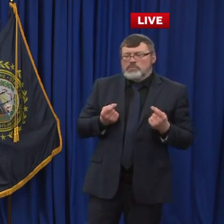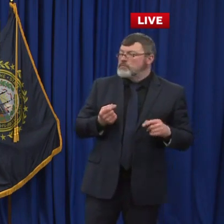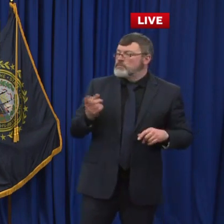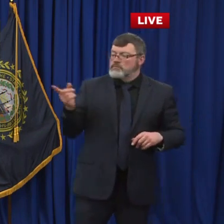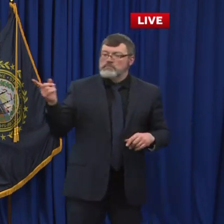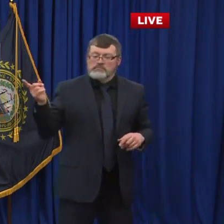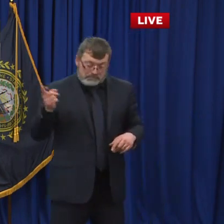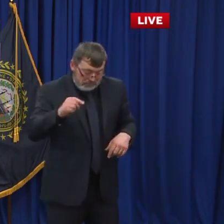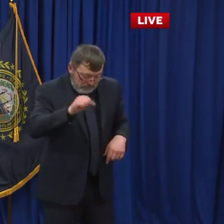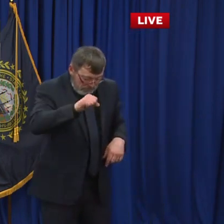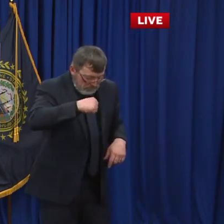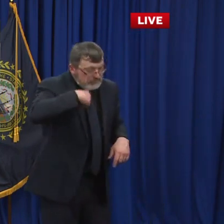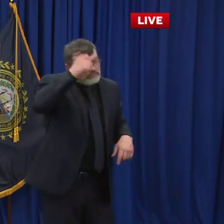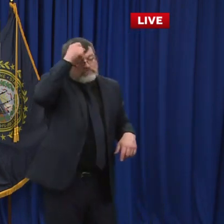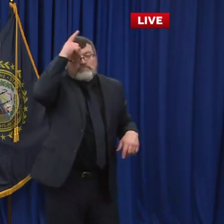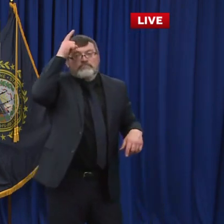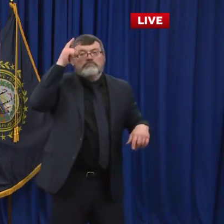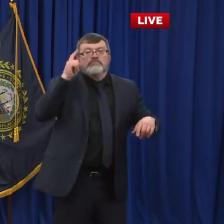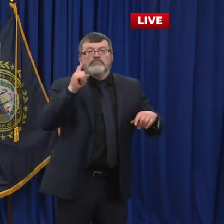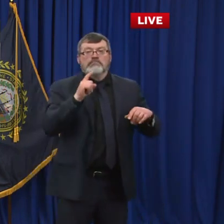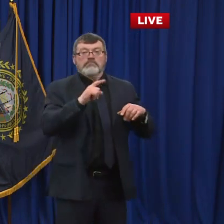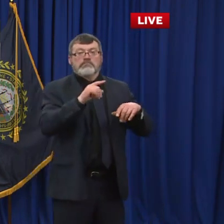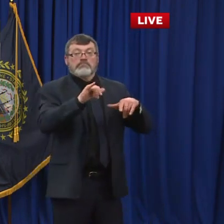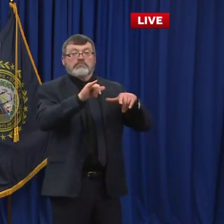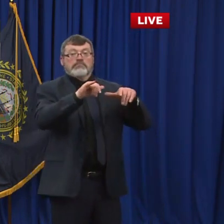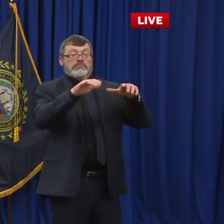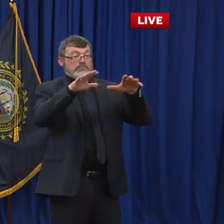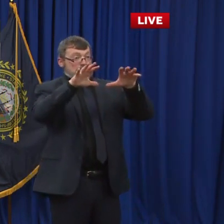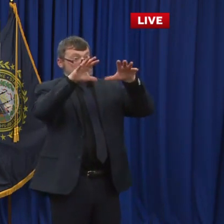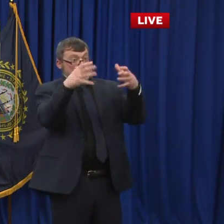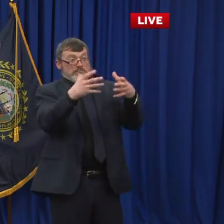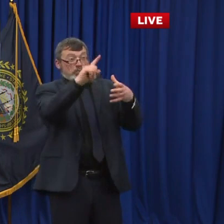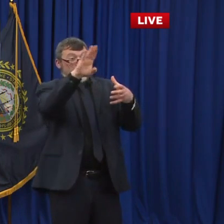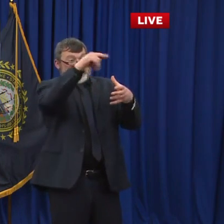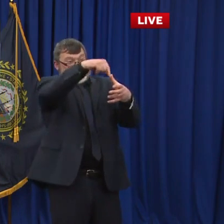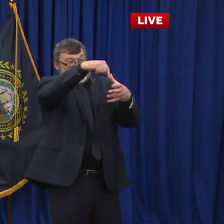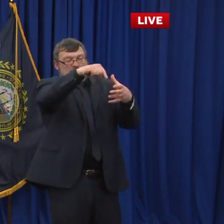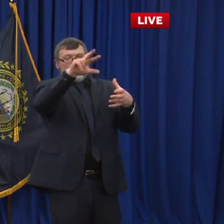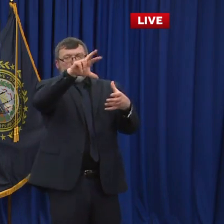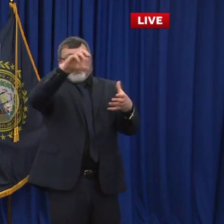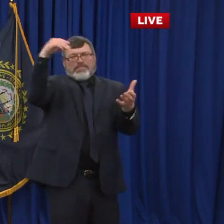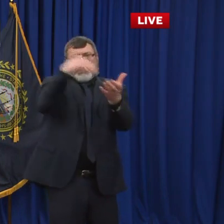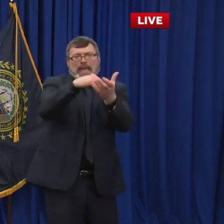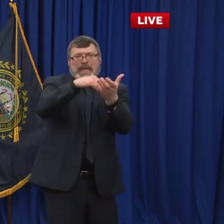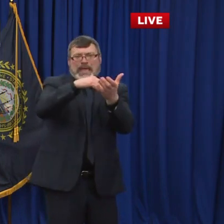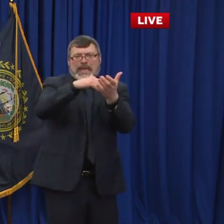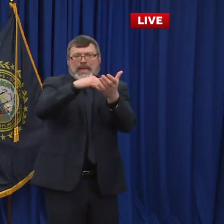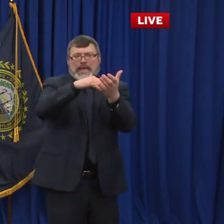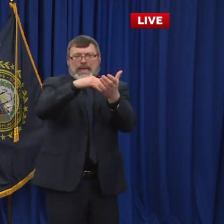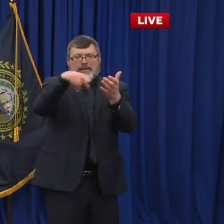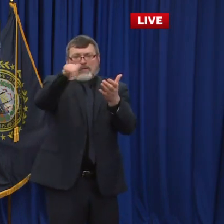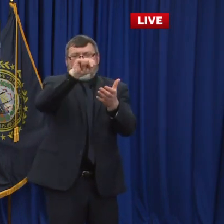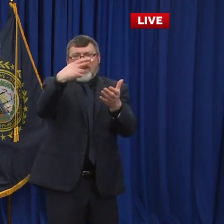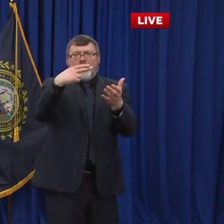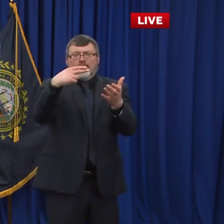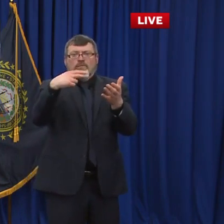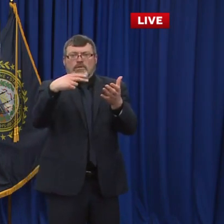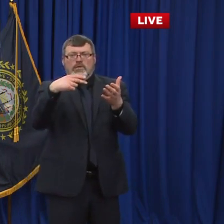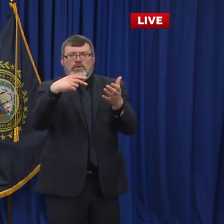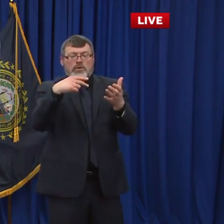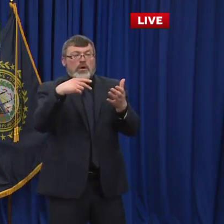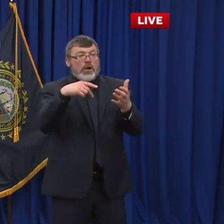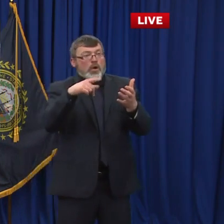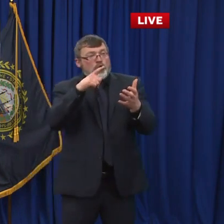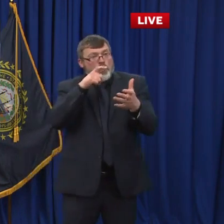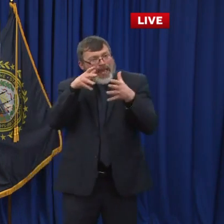that qualified as group 1B, that's I feel very confident saying that's a very small percentage. So again, you know, if there's individuals, they should contact